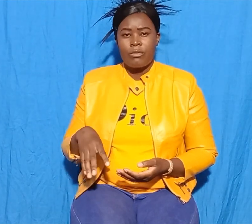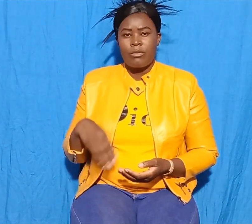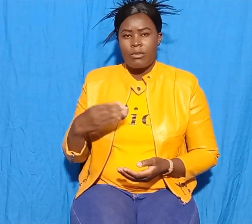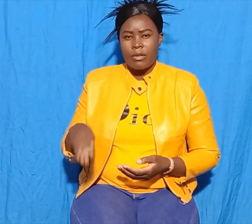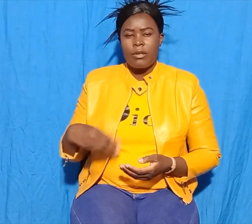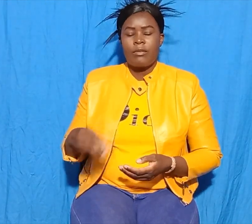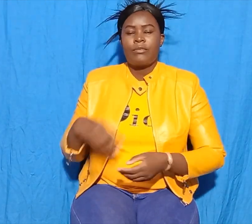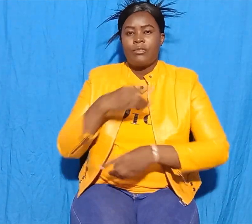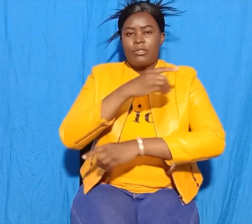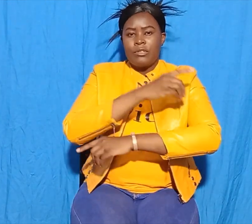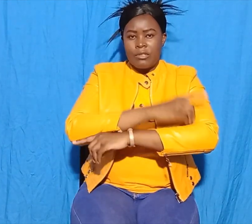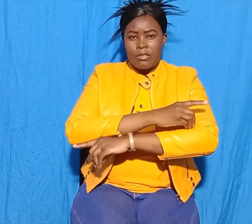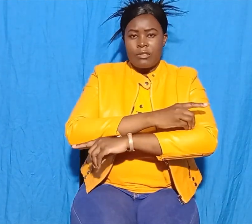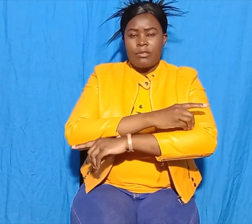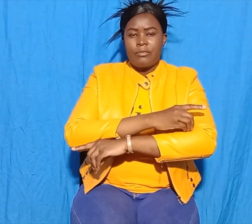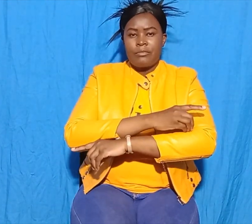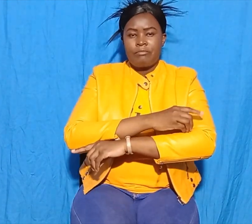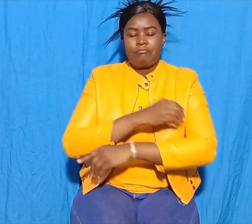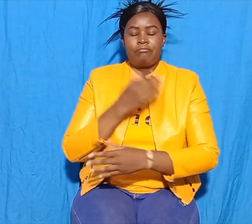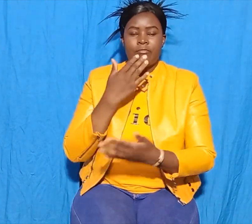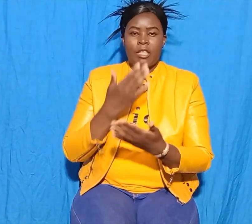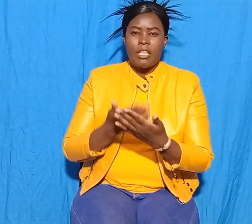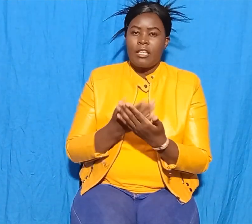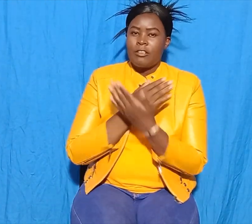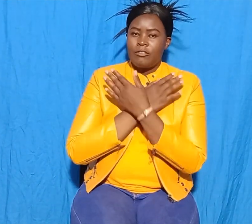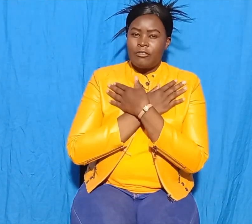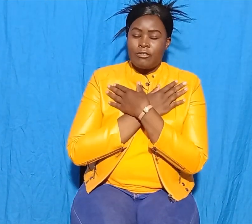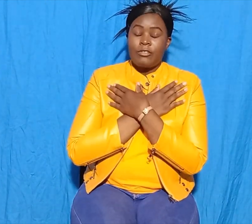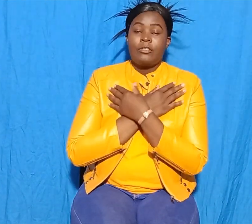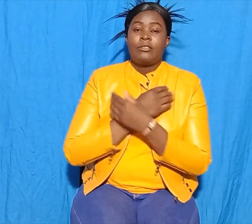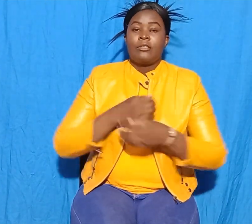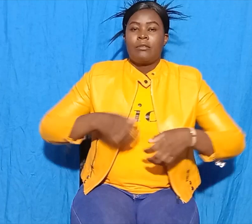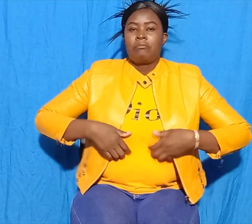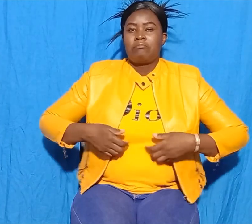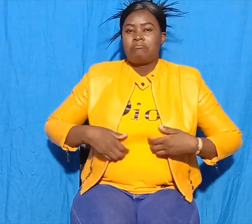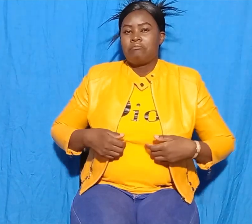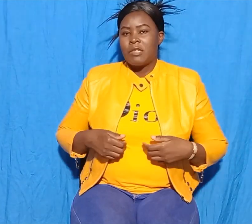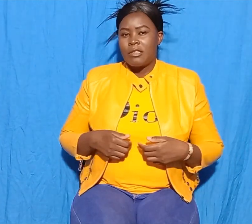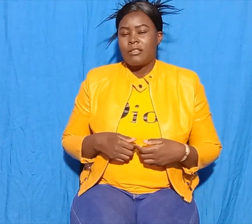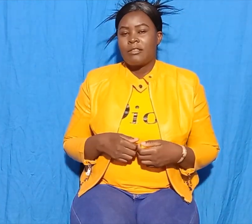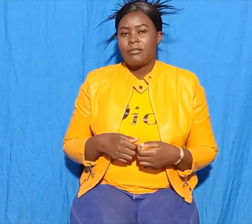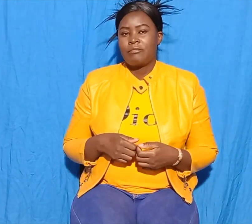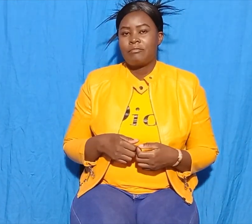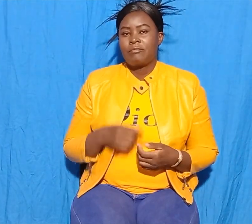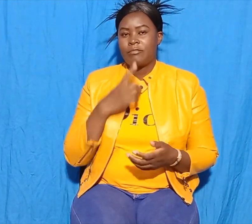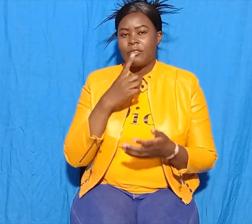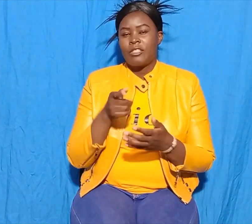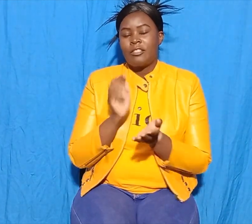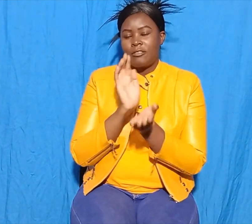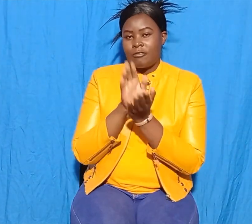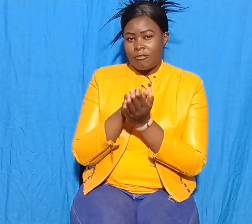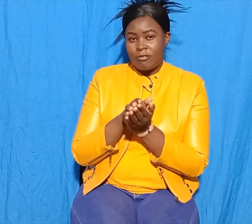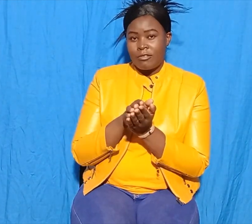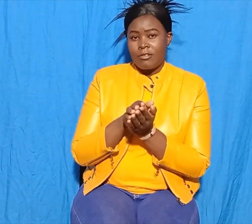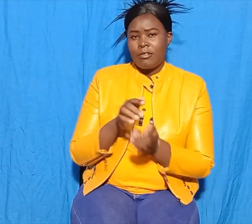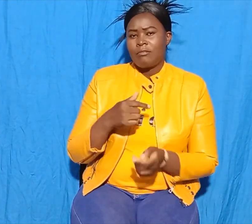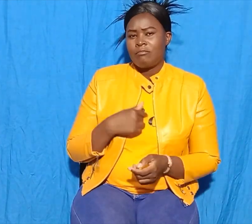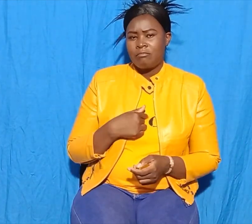Thank you. Thank cried the monkey, said the crocodile. I have only fish to eat in the ocean